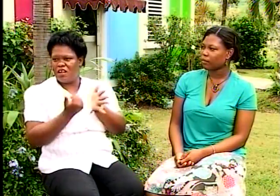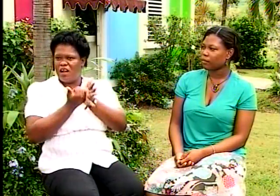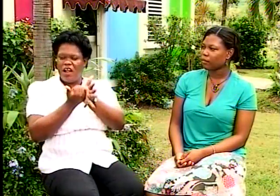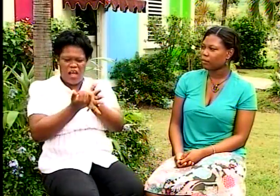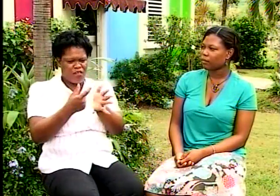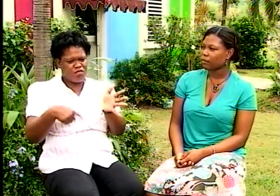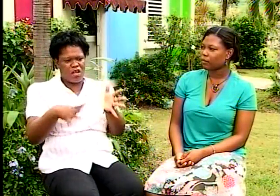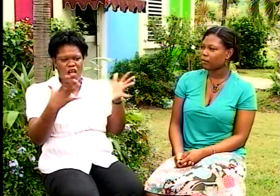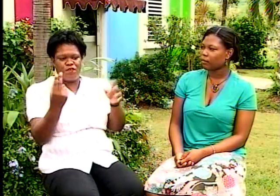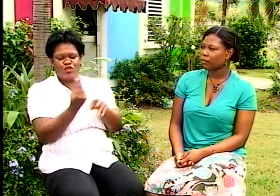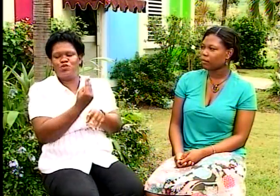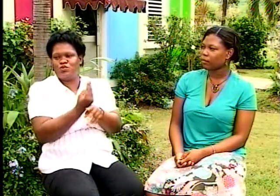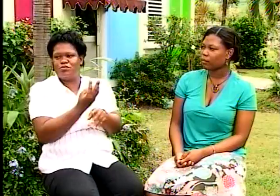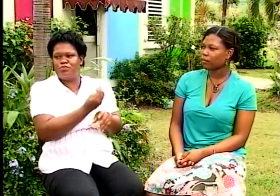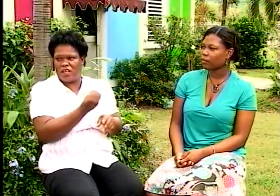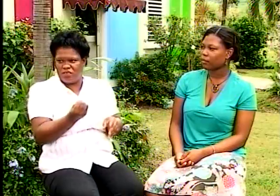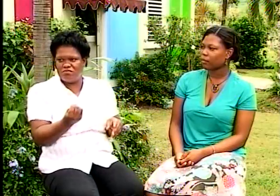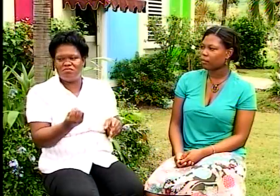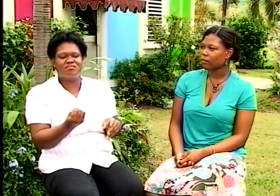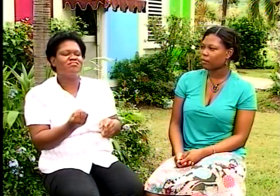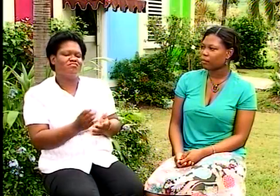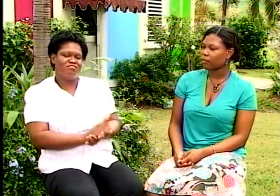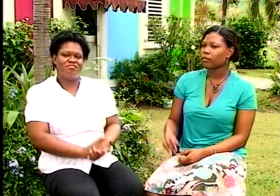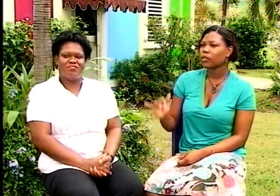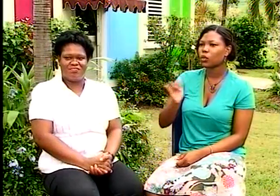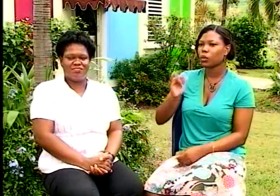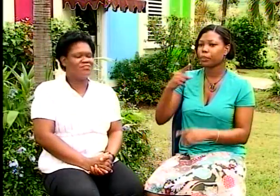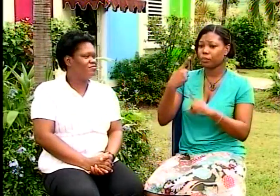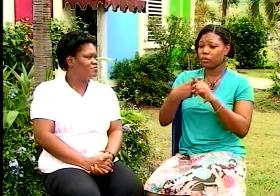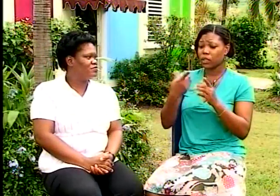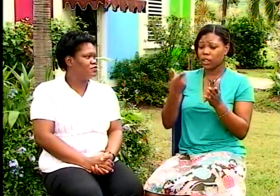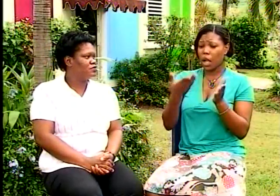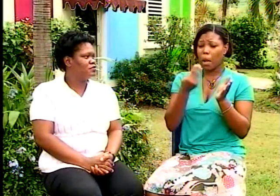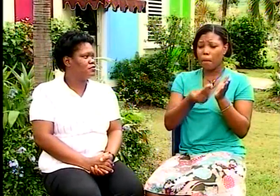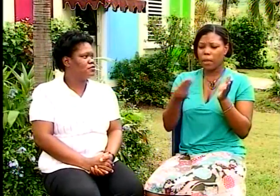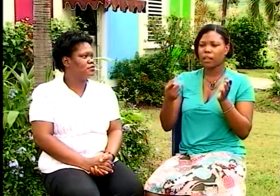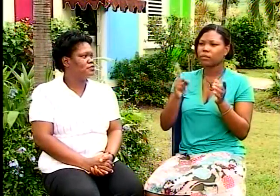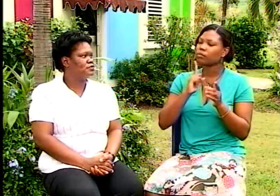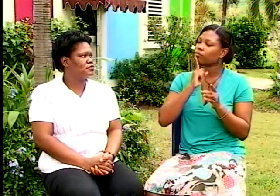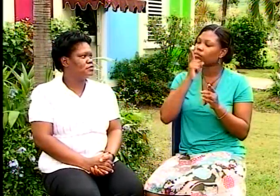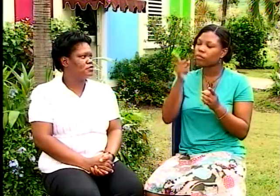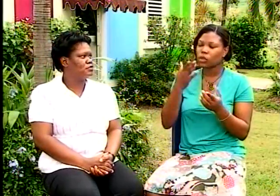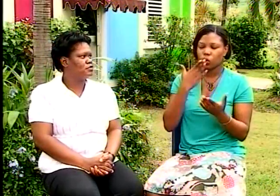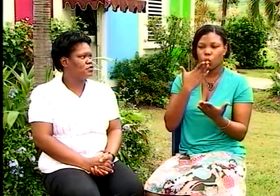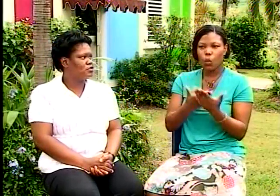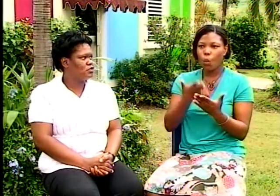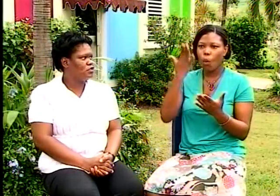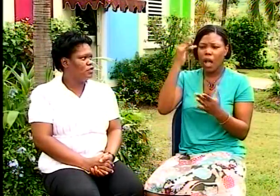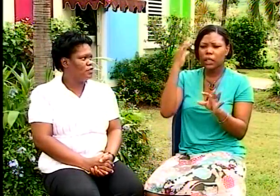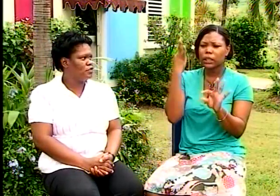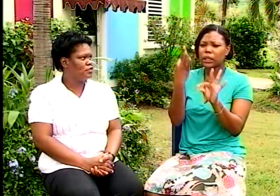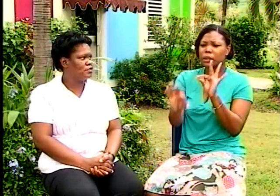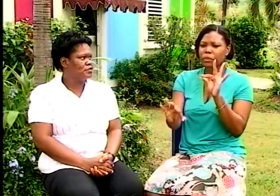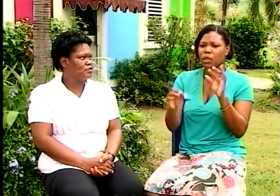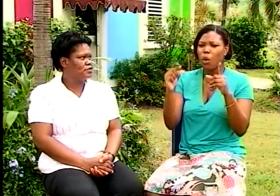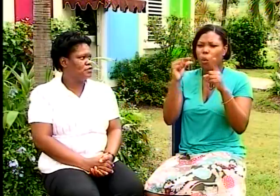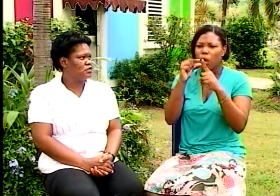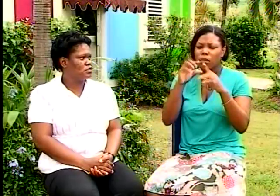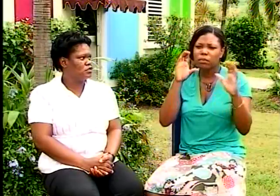diseases, really helped them. And that's how I used the material. The material was really good. Because it's simple,